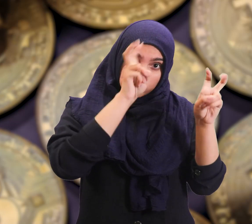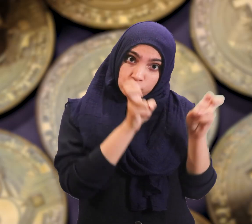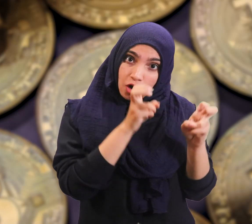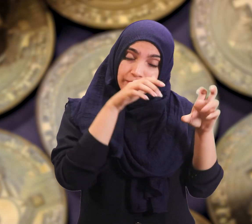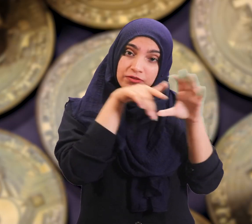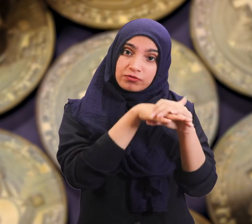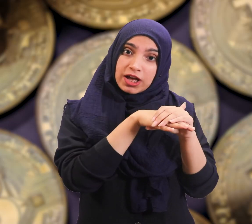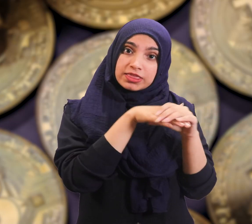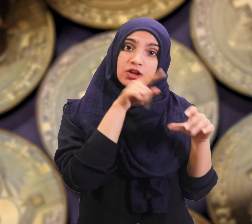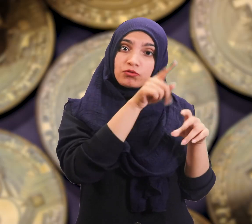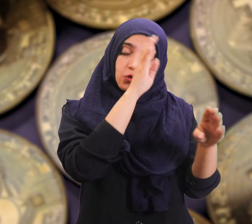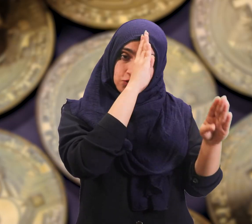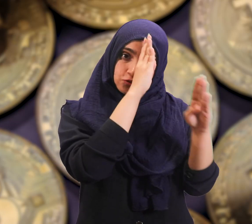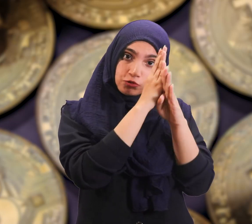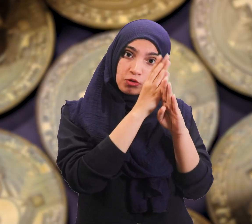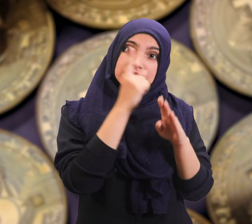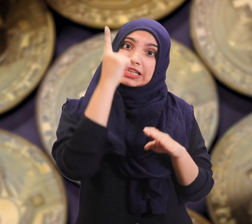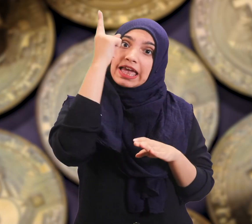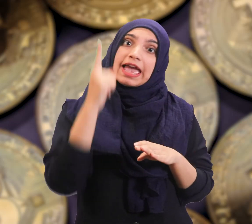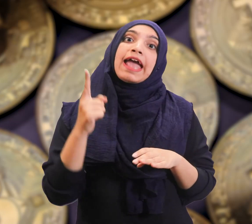Money has a